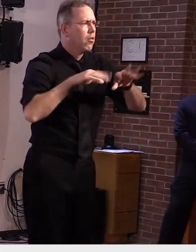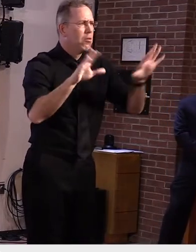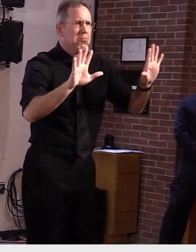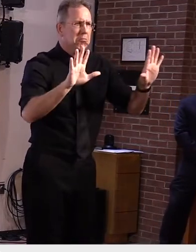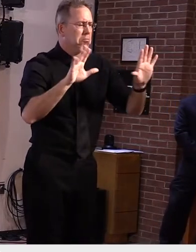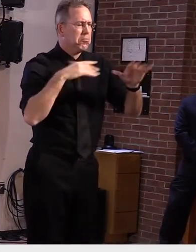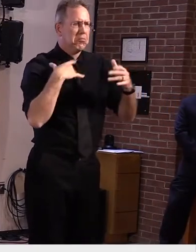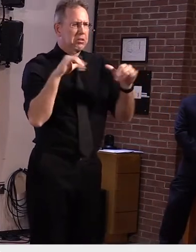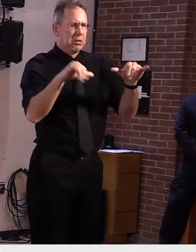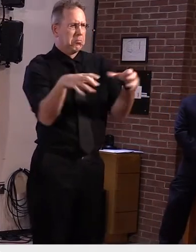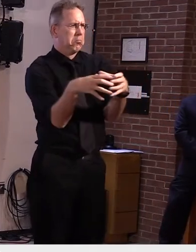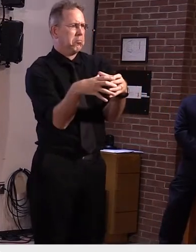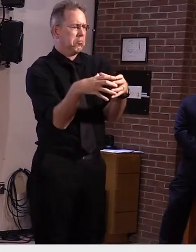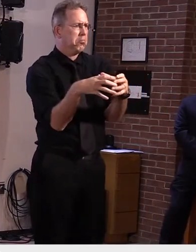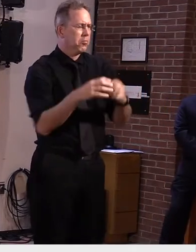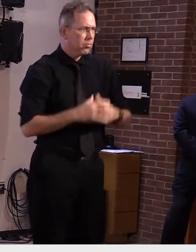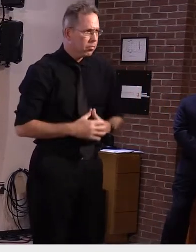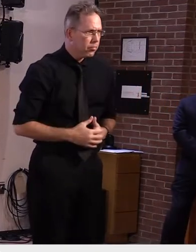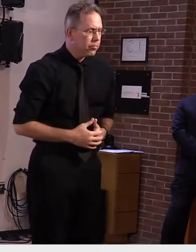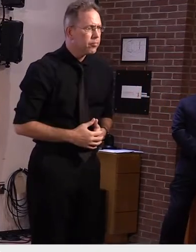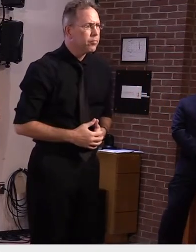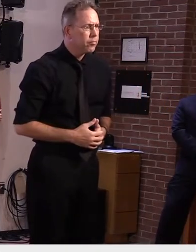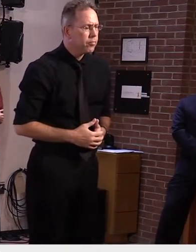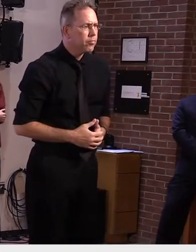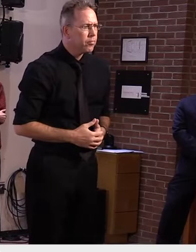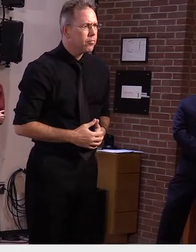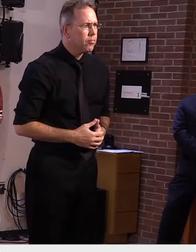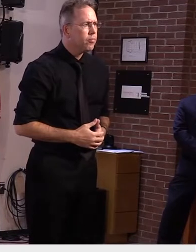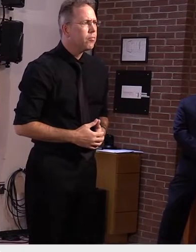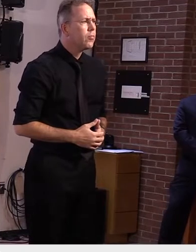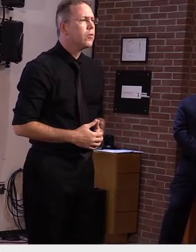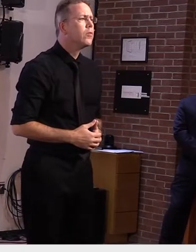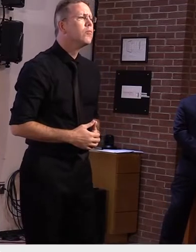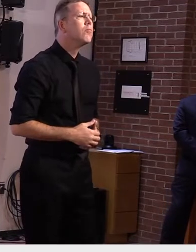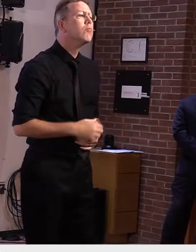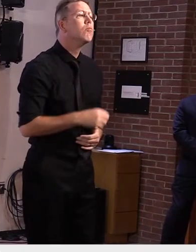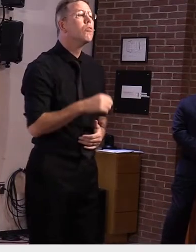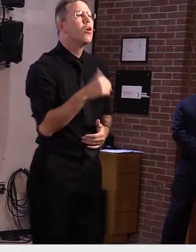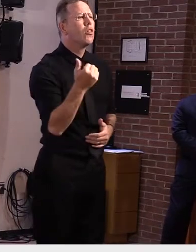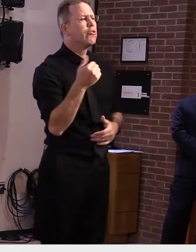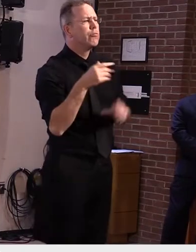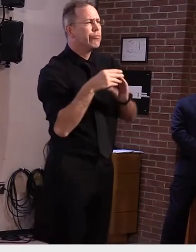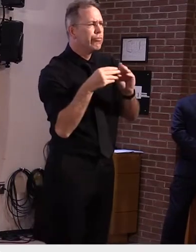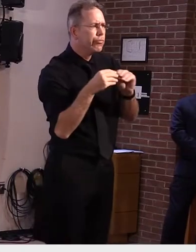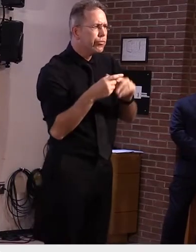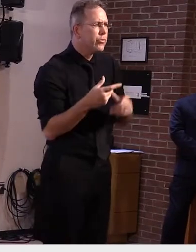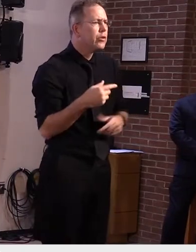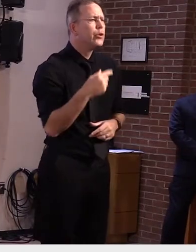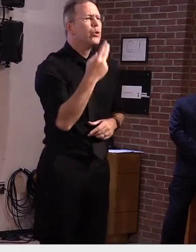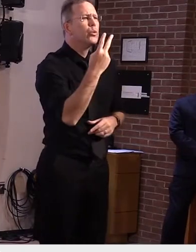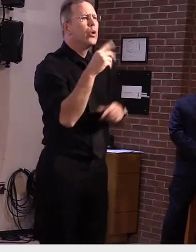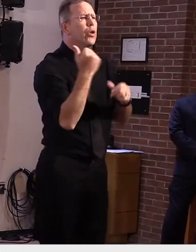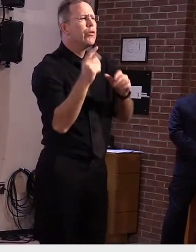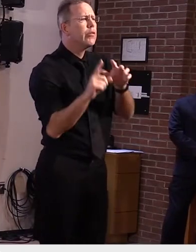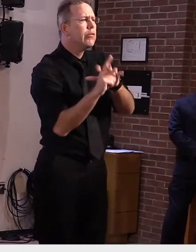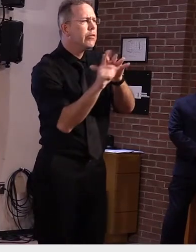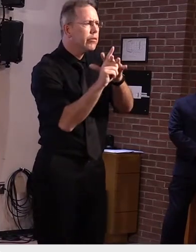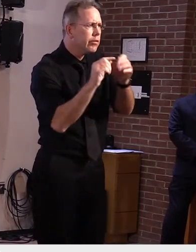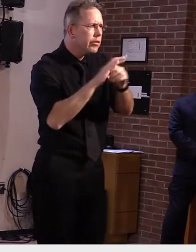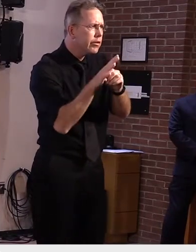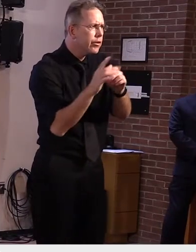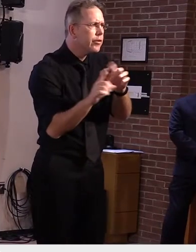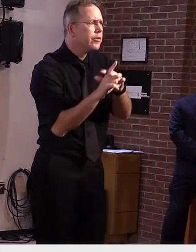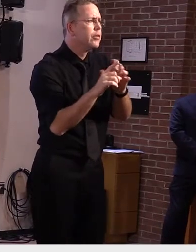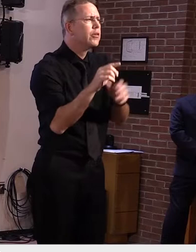In addition to the other cases reported this week, two cases are associated with Union Elementary School in Montpelier.